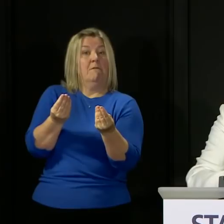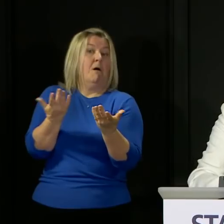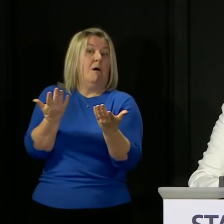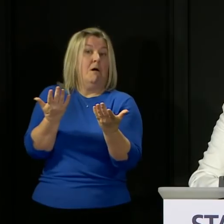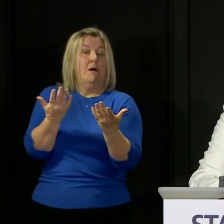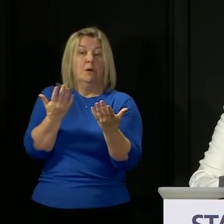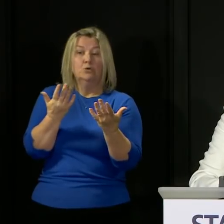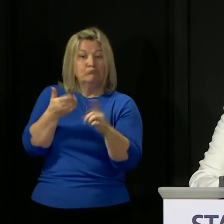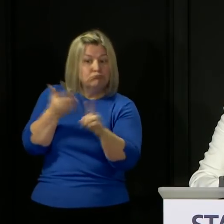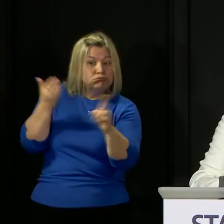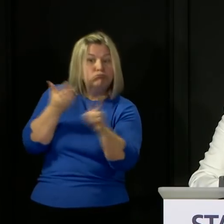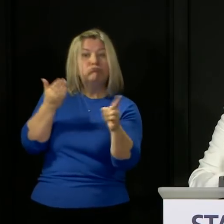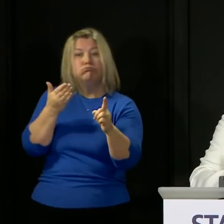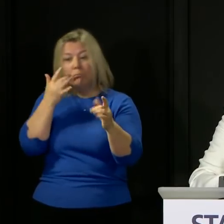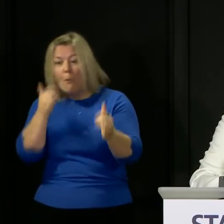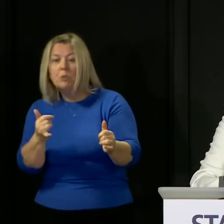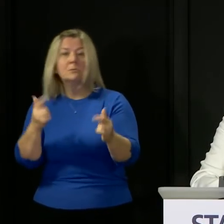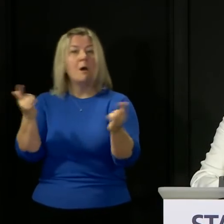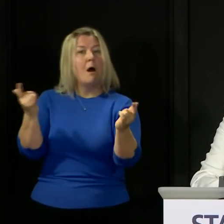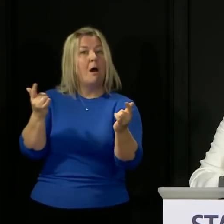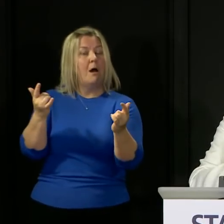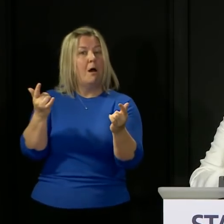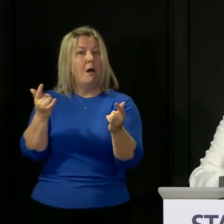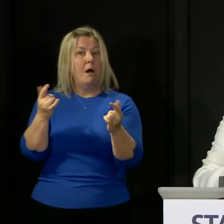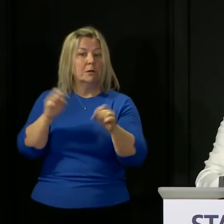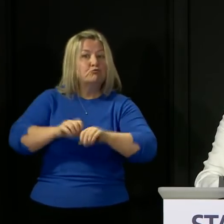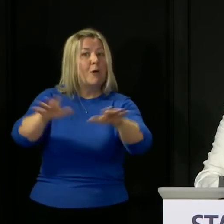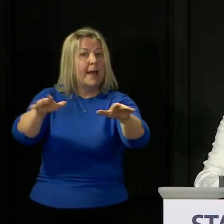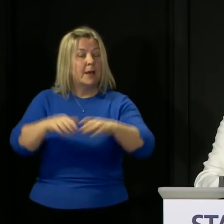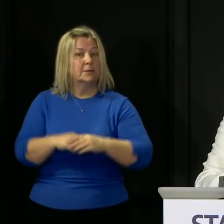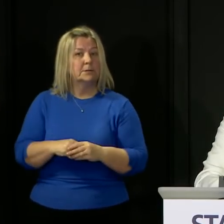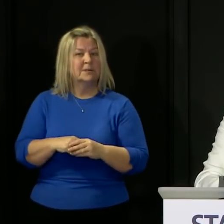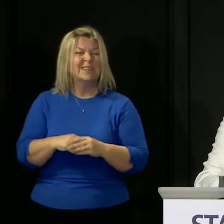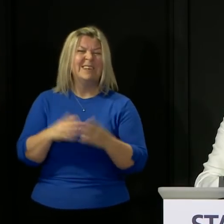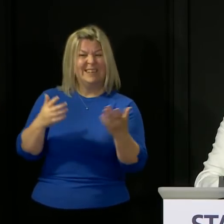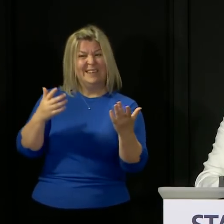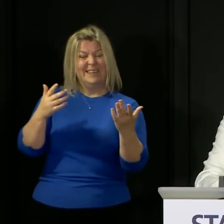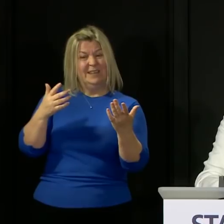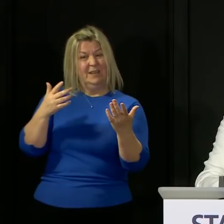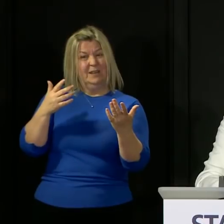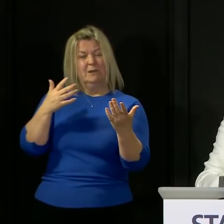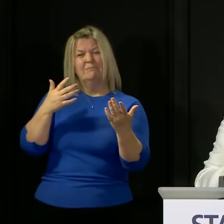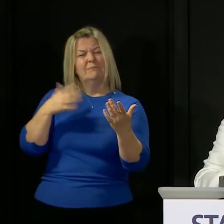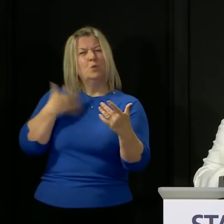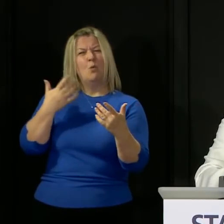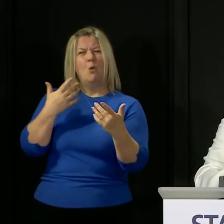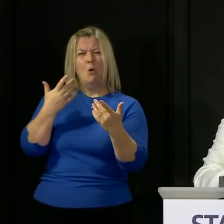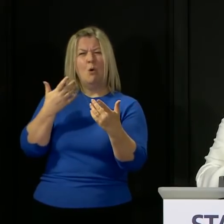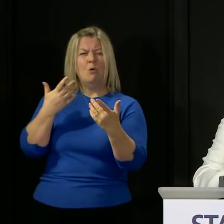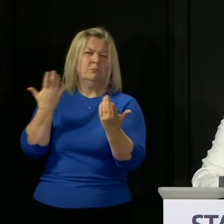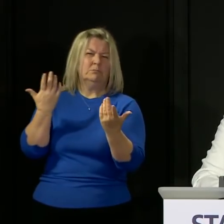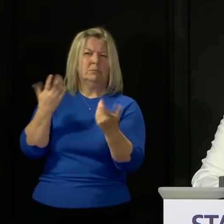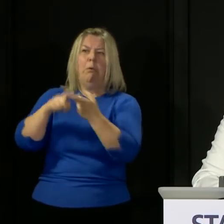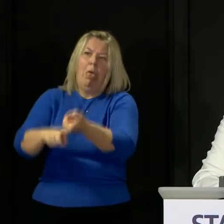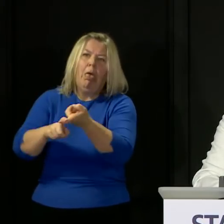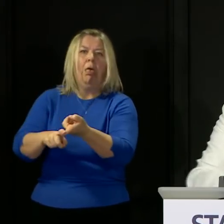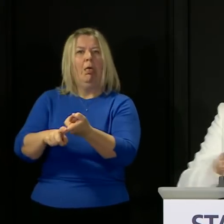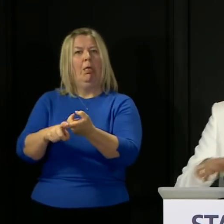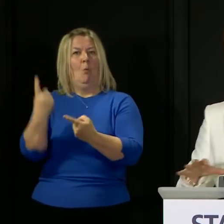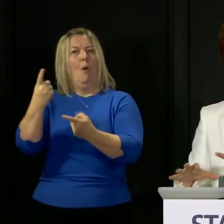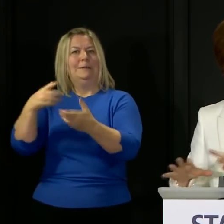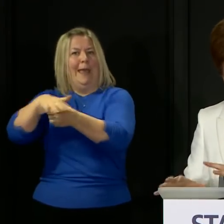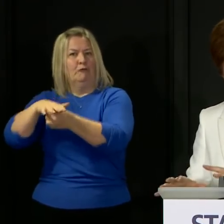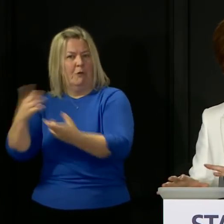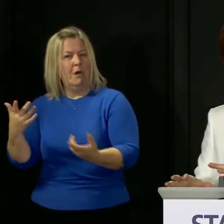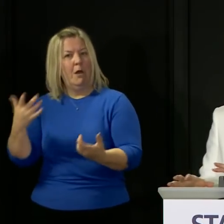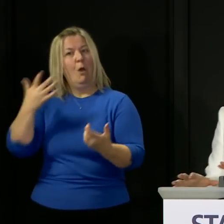think it is the sensible thing to do to make the system dependent on it. We need to see it as an enhancement.